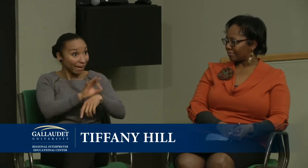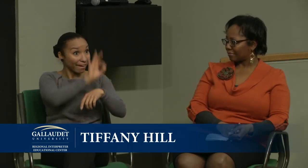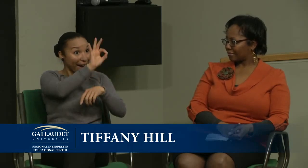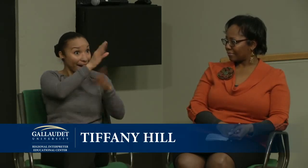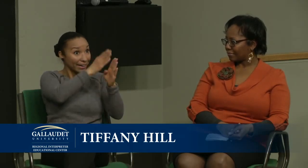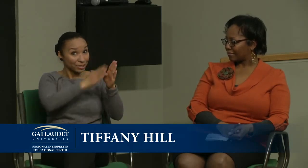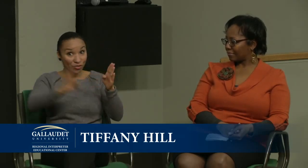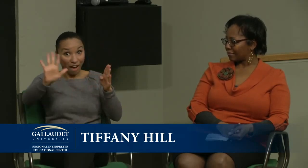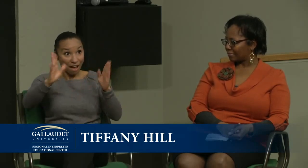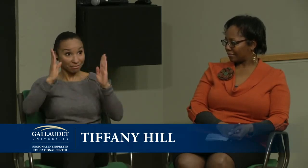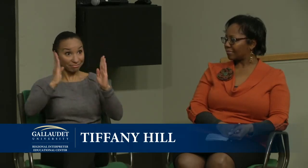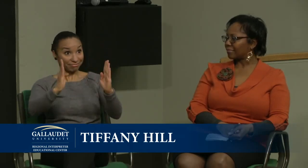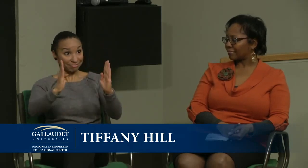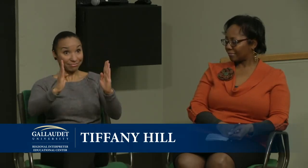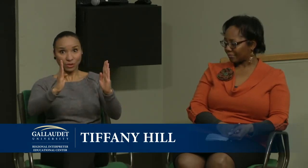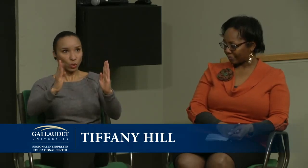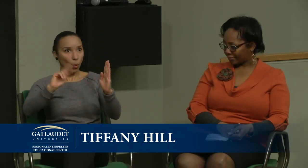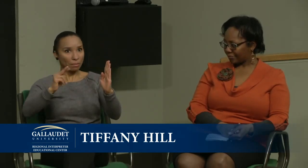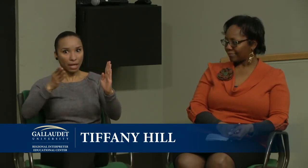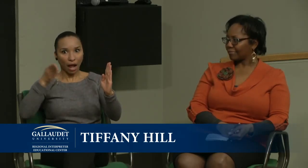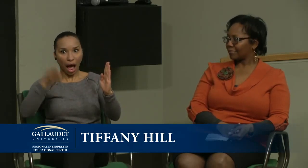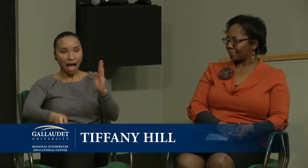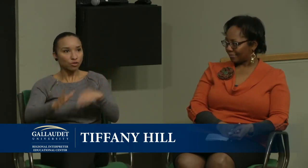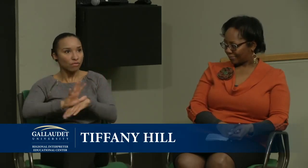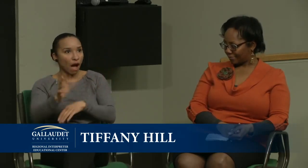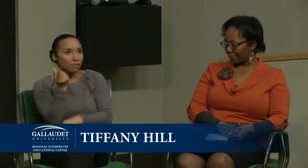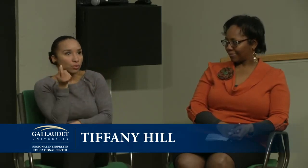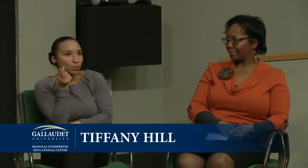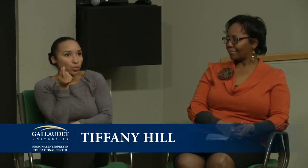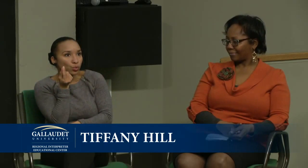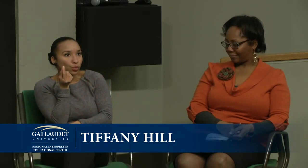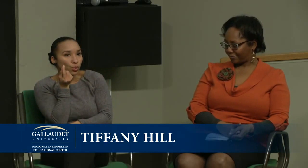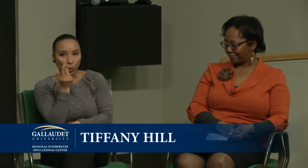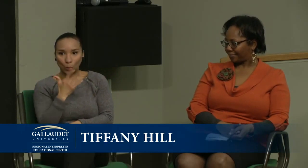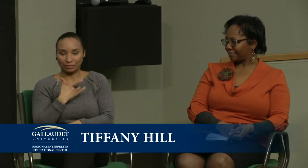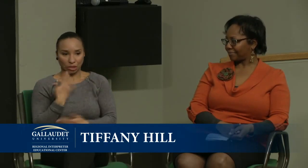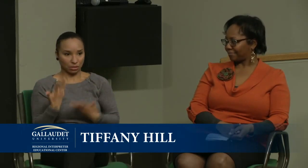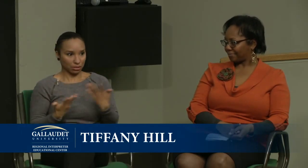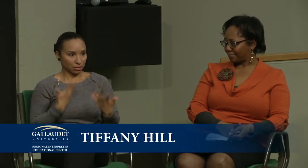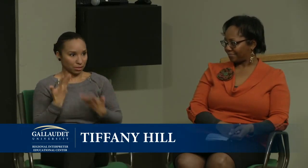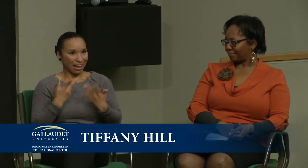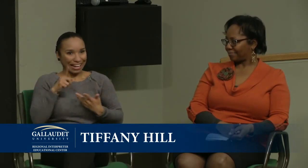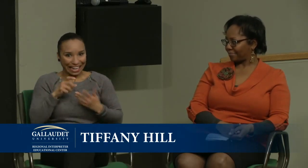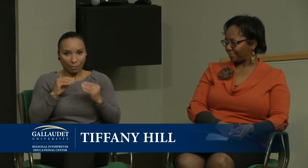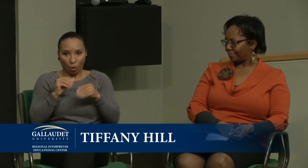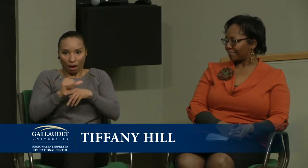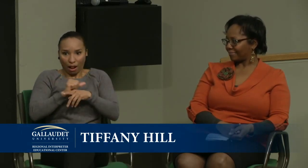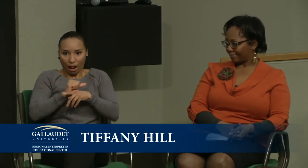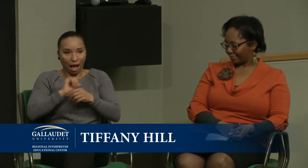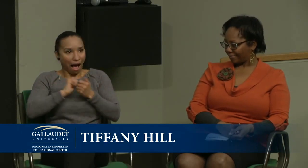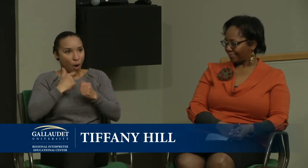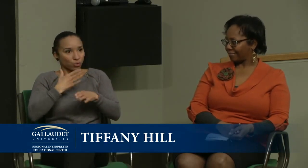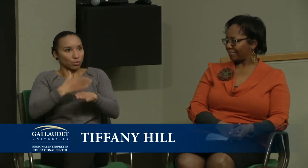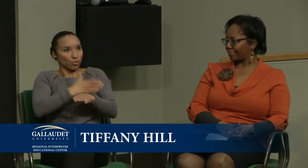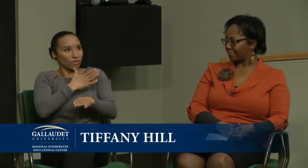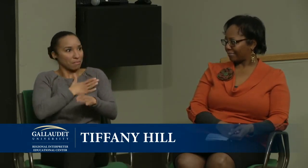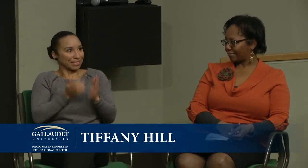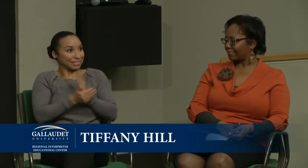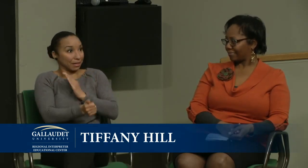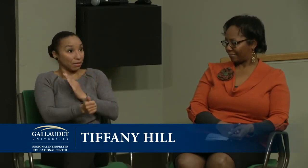But that would happen during the workday from 9 to 5, which means that after 5 o'clock, we would be, you know, without that practice and